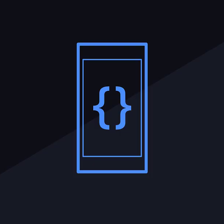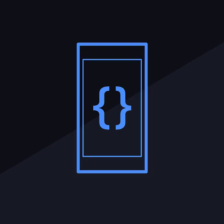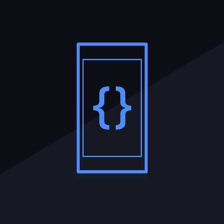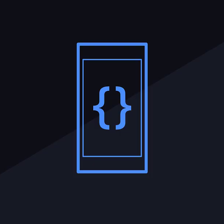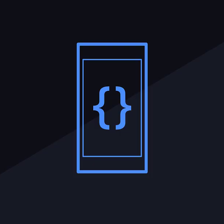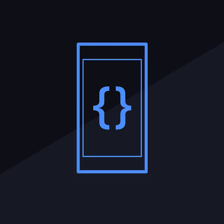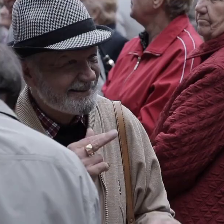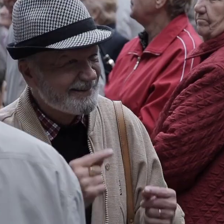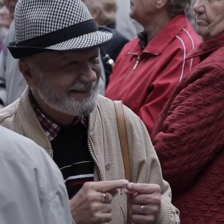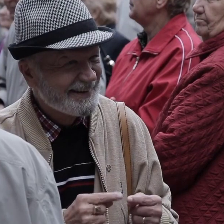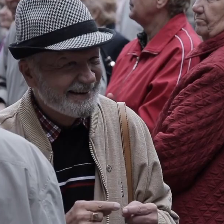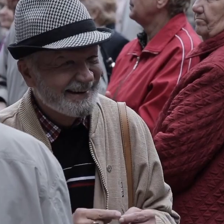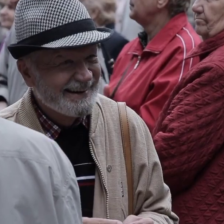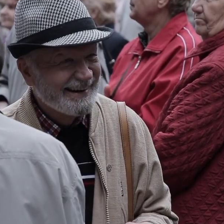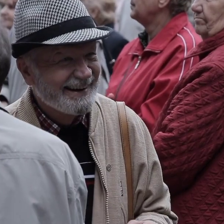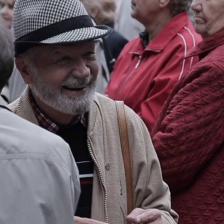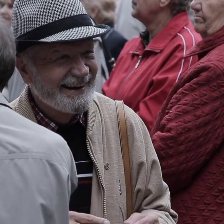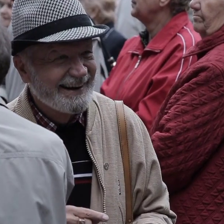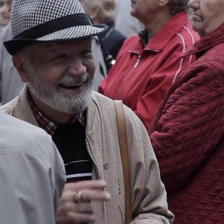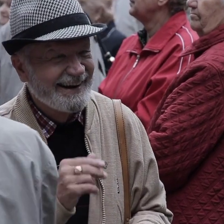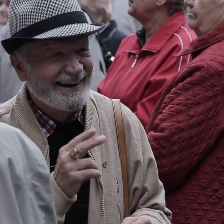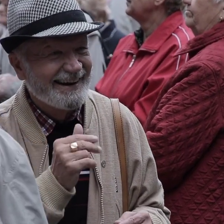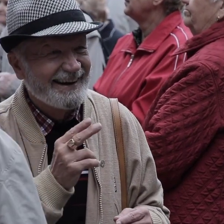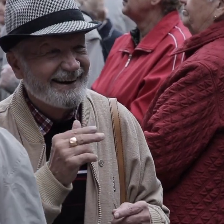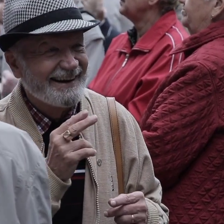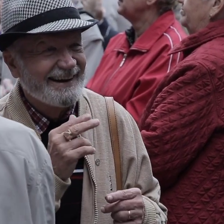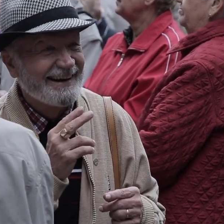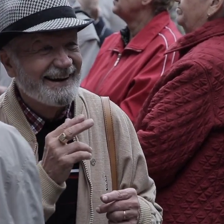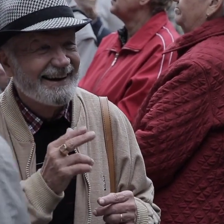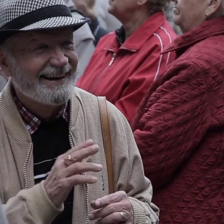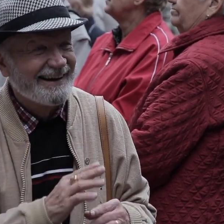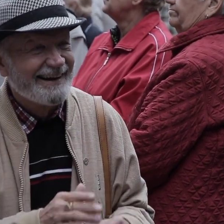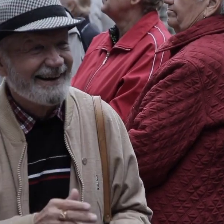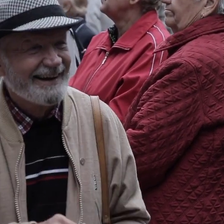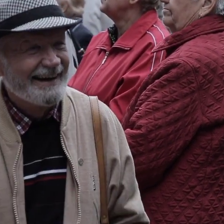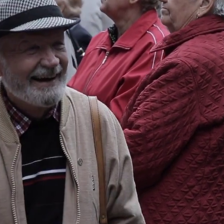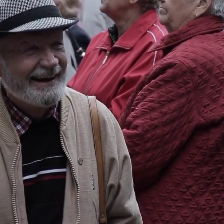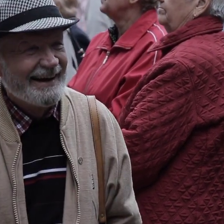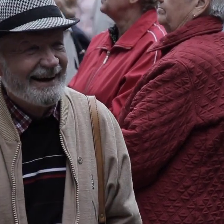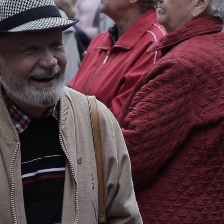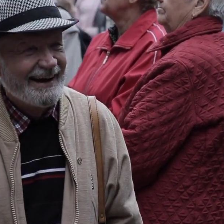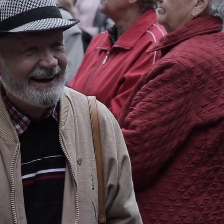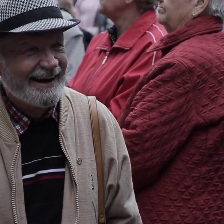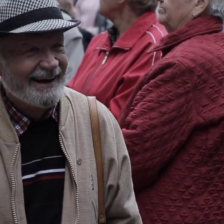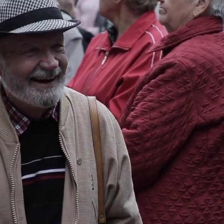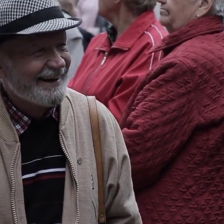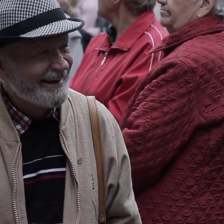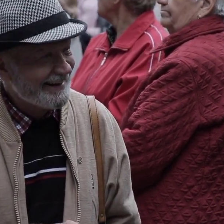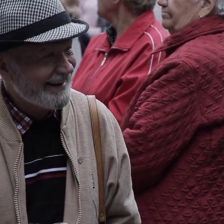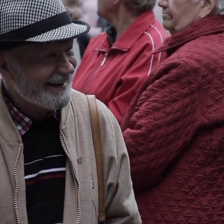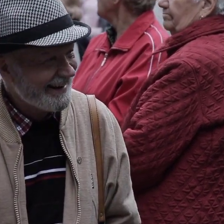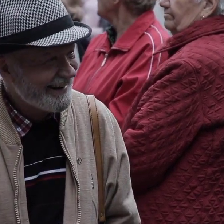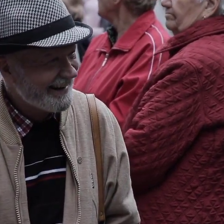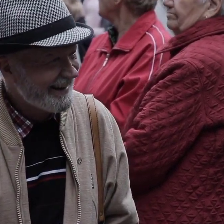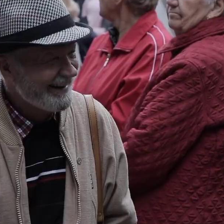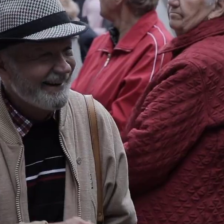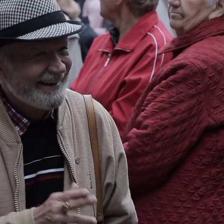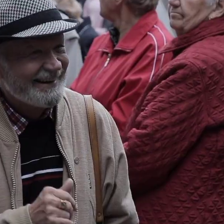expected later this year. This isn't just about translation. It's about inclusion. SignGemma brings AI